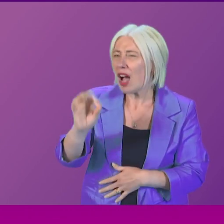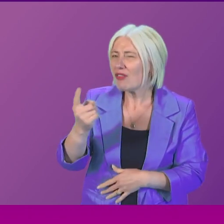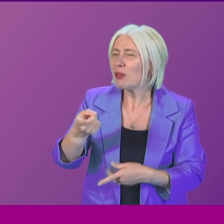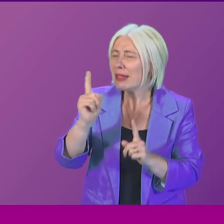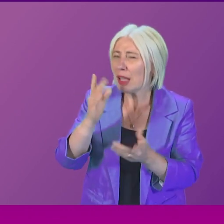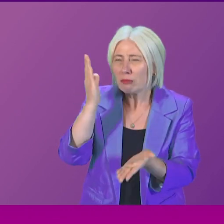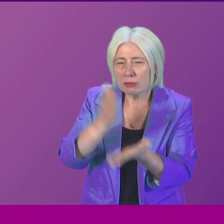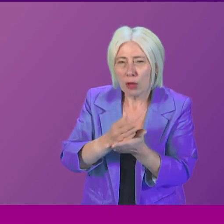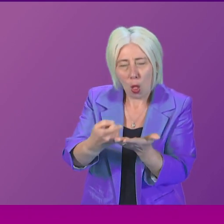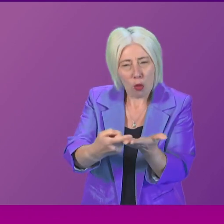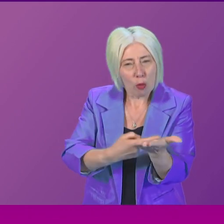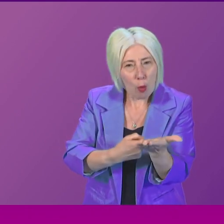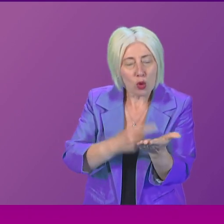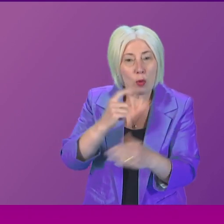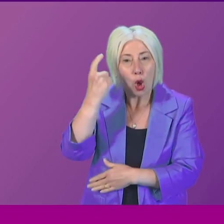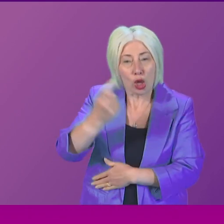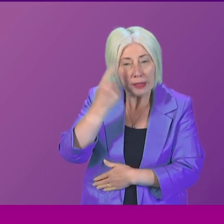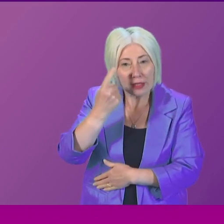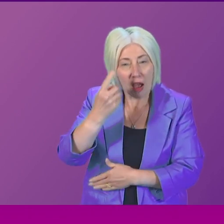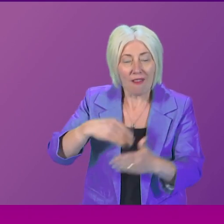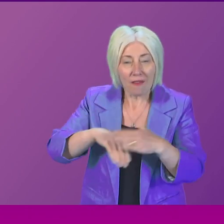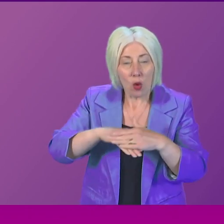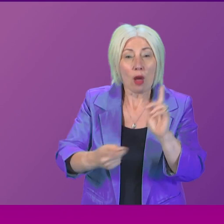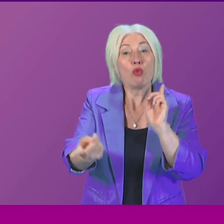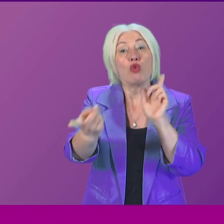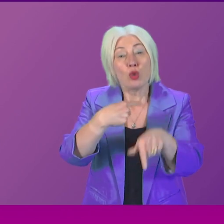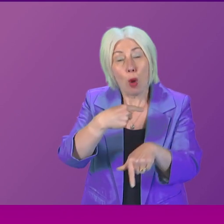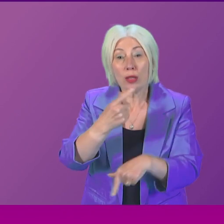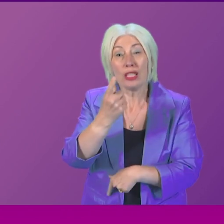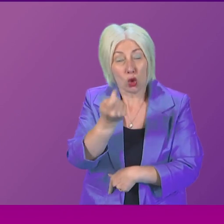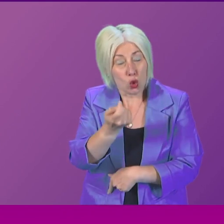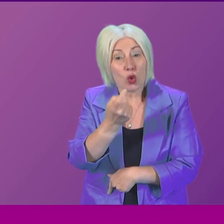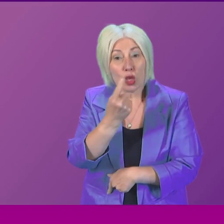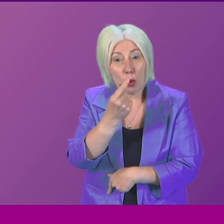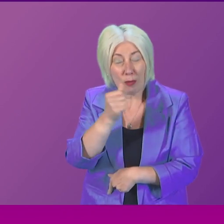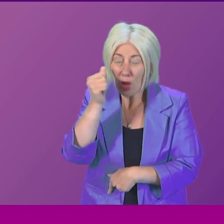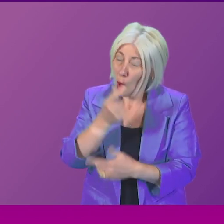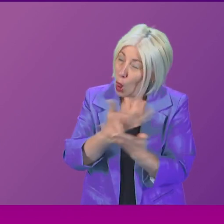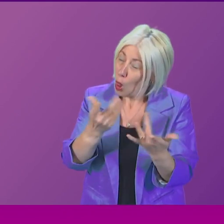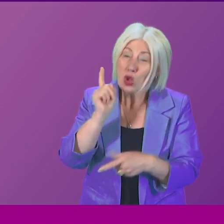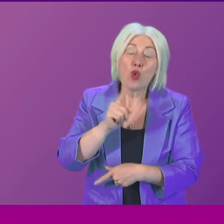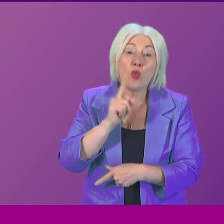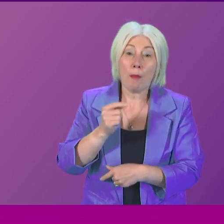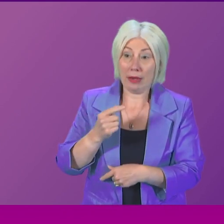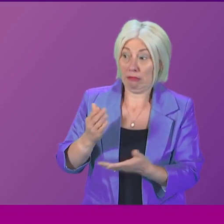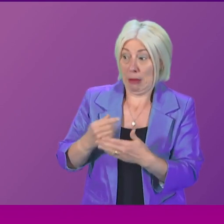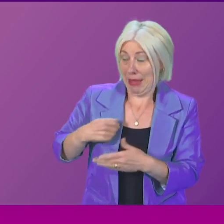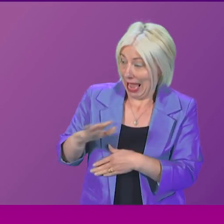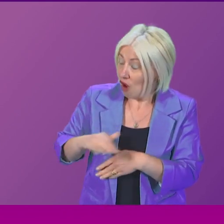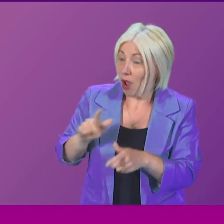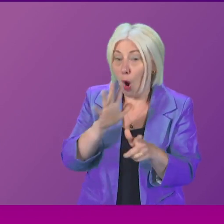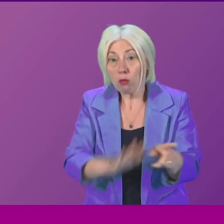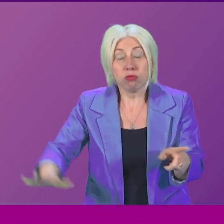to ensure that the report is considered and responded to as soon as possible, given the continued difficulties many women in my constituency across Scotland